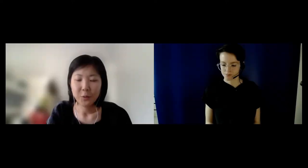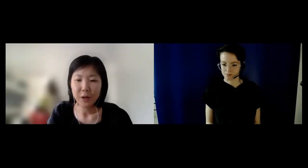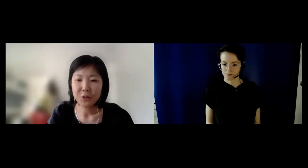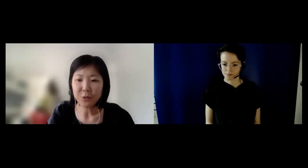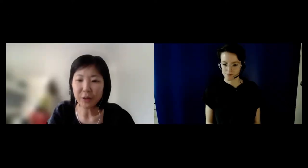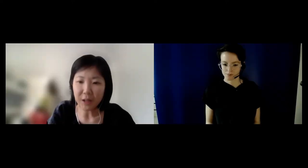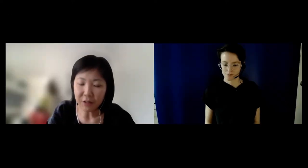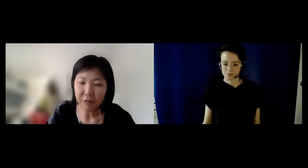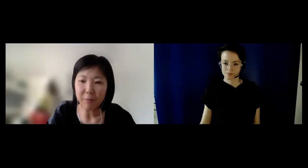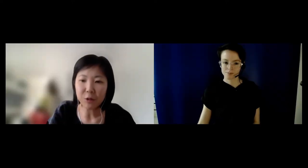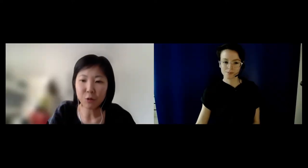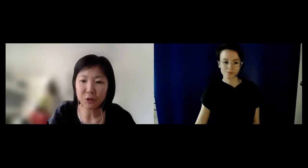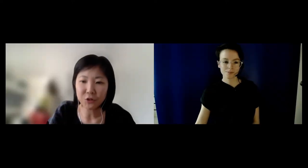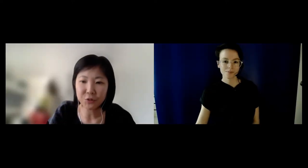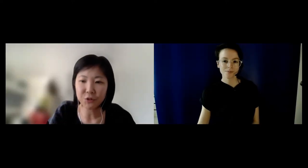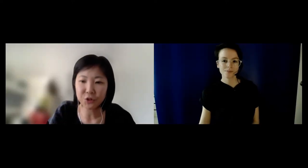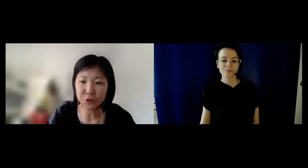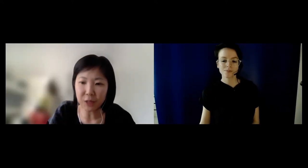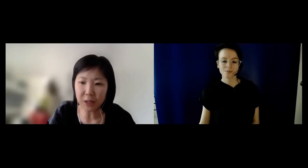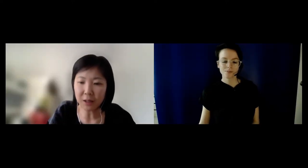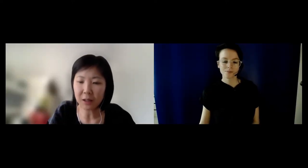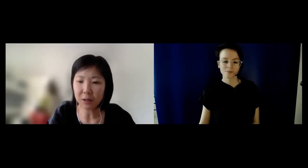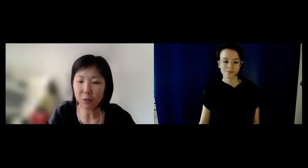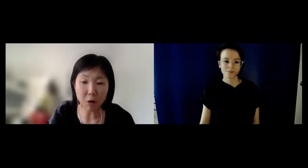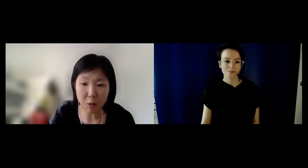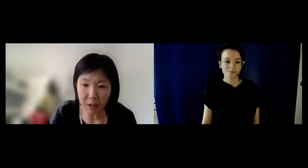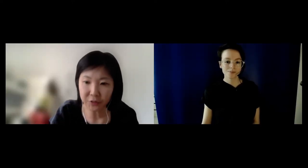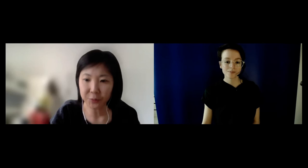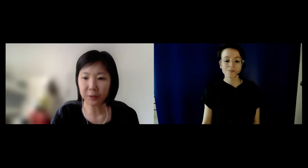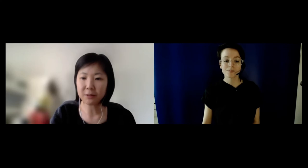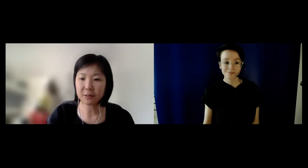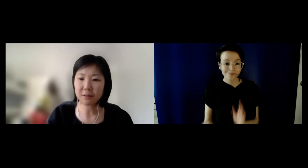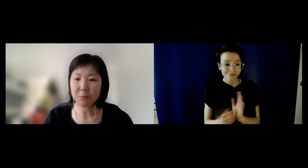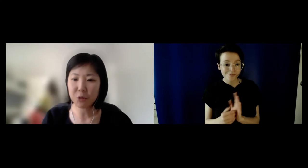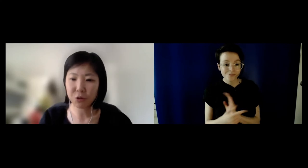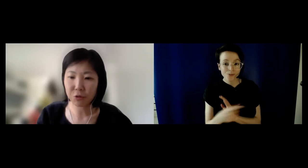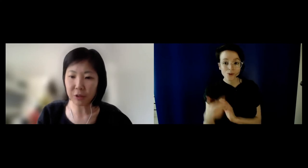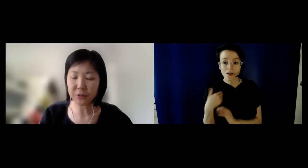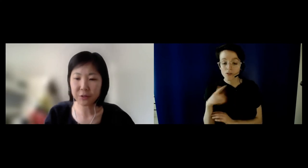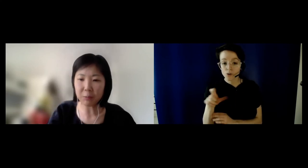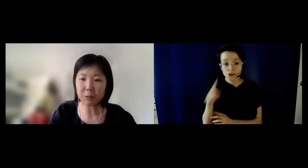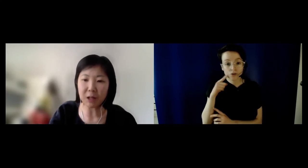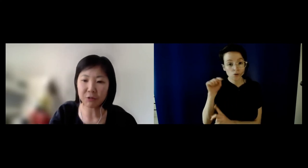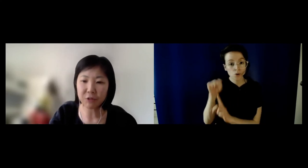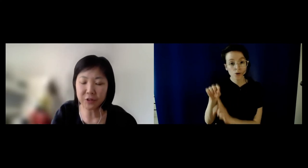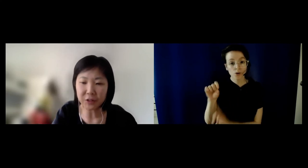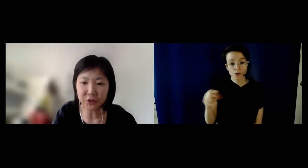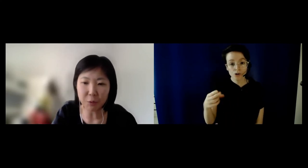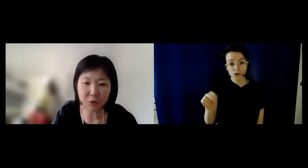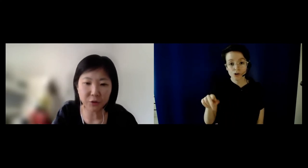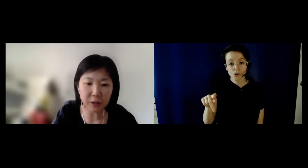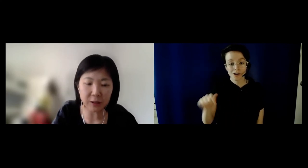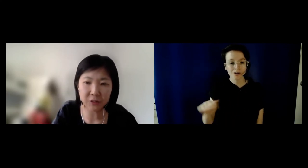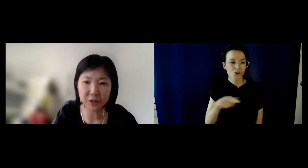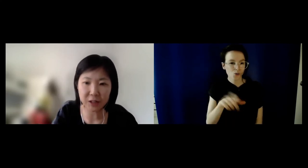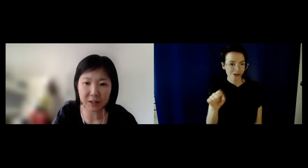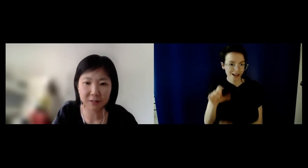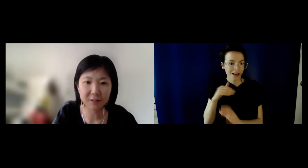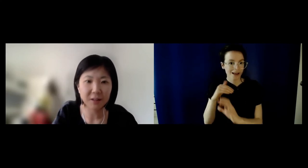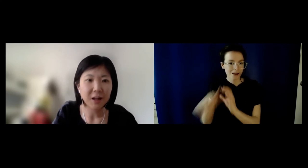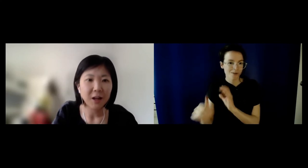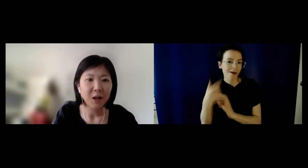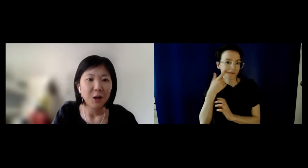Okay, so again, if you have any questions for Shota or comments, please send them to his email address. just posted in the chat.